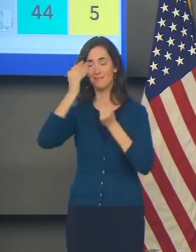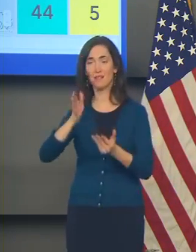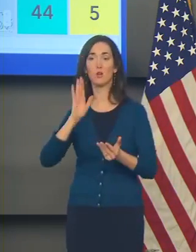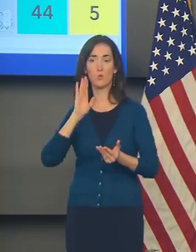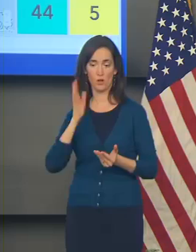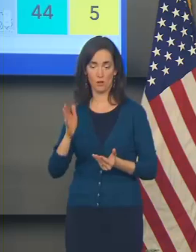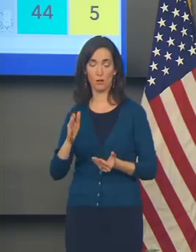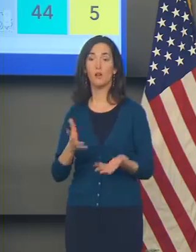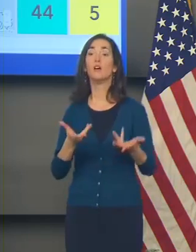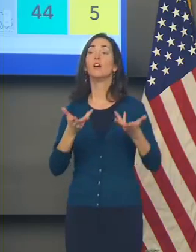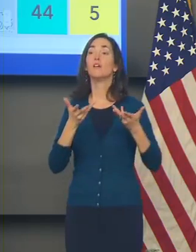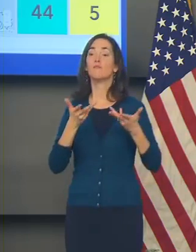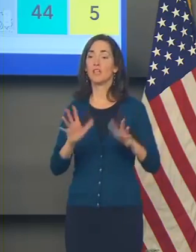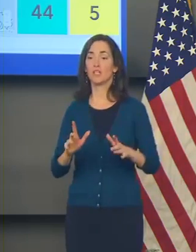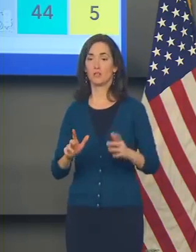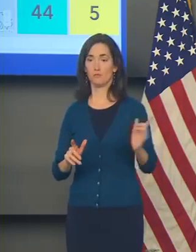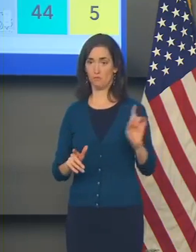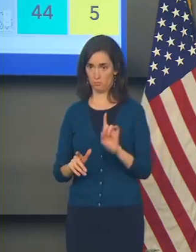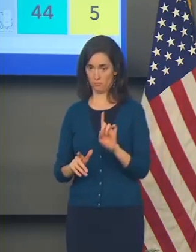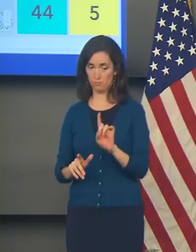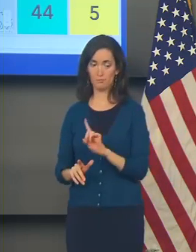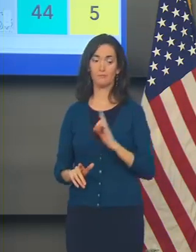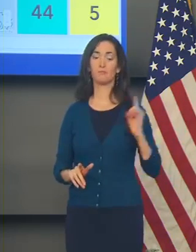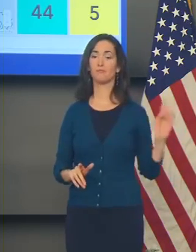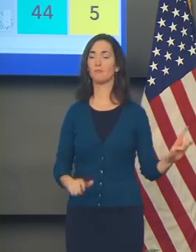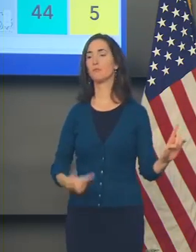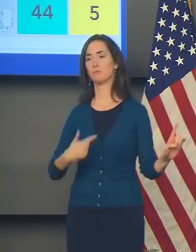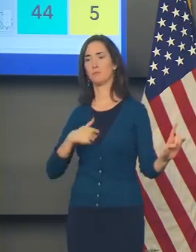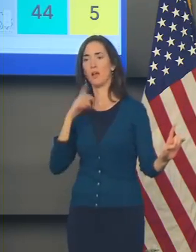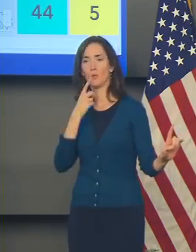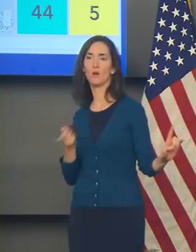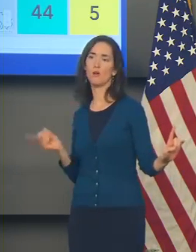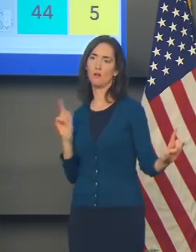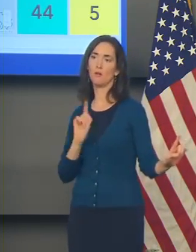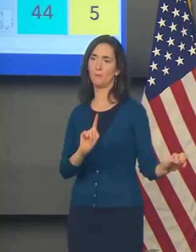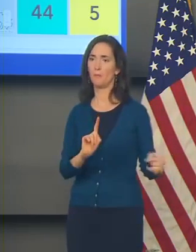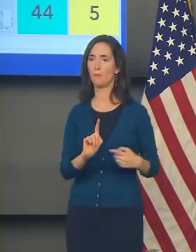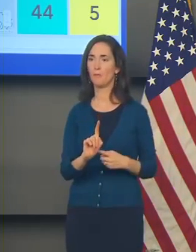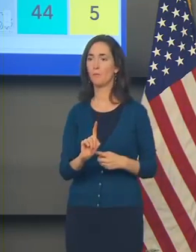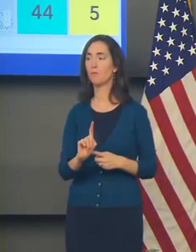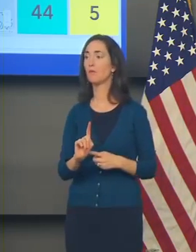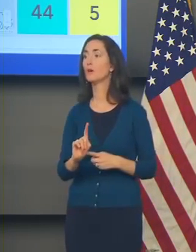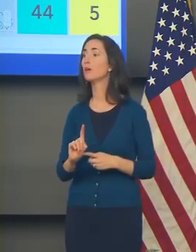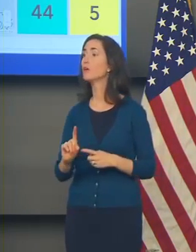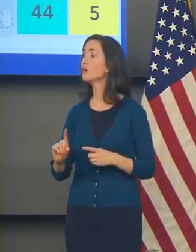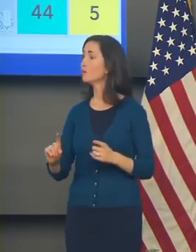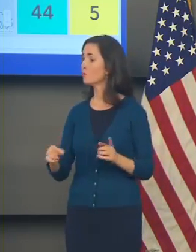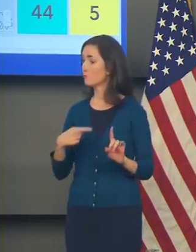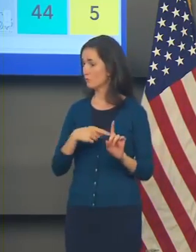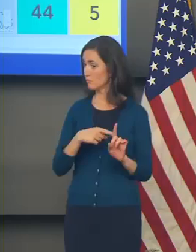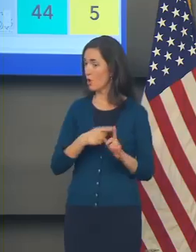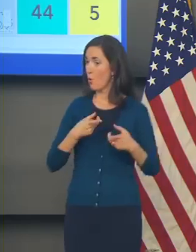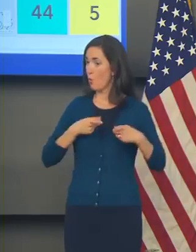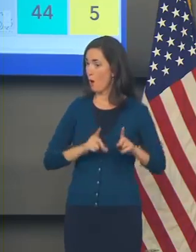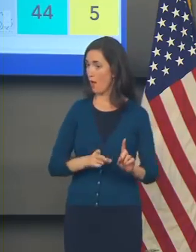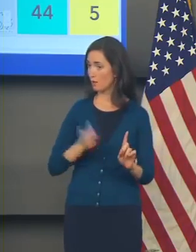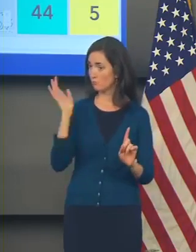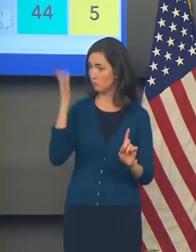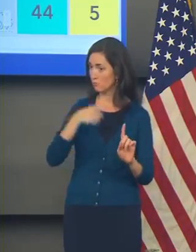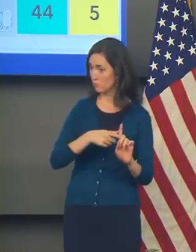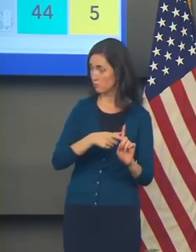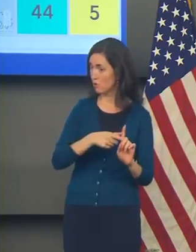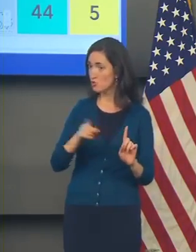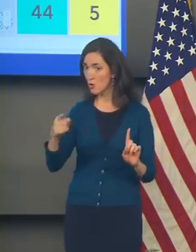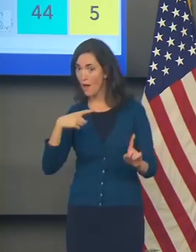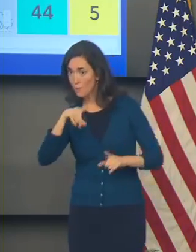I'll come back up once he's finished with that. I would ask you to address your questions to Joe while he's up here